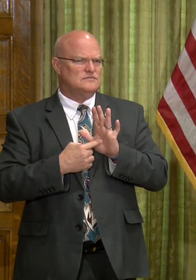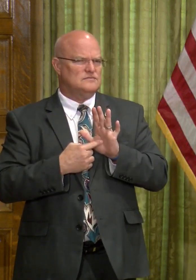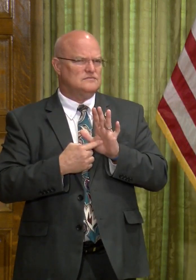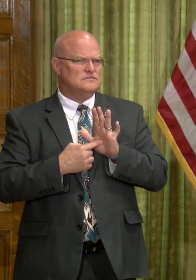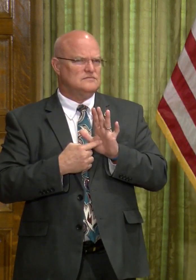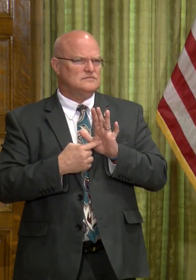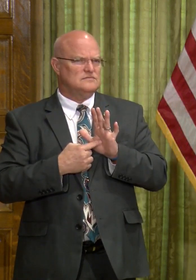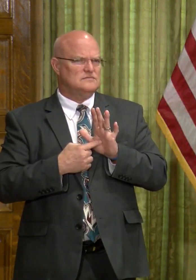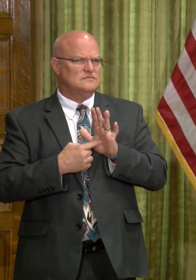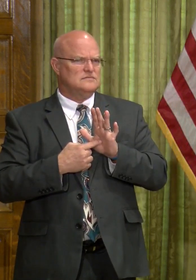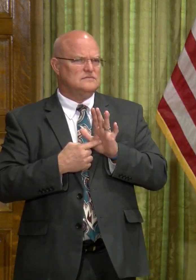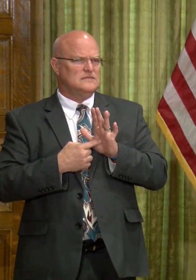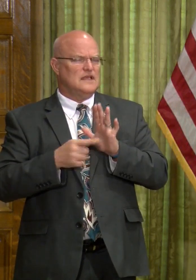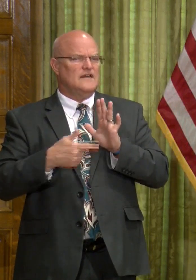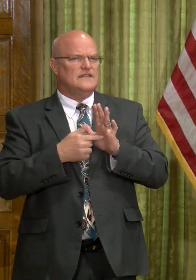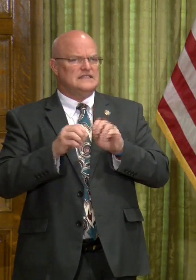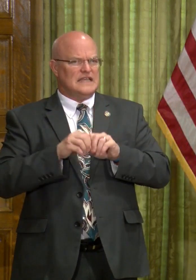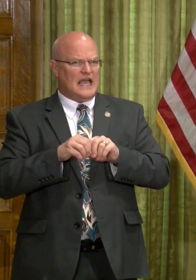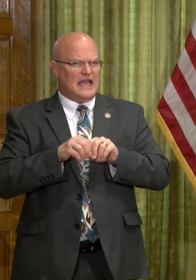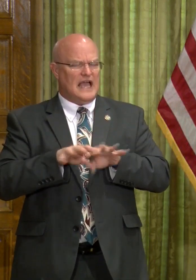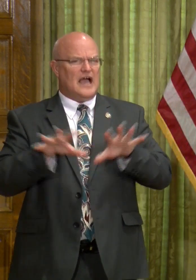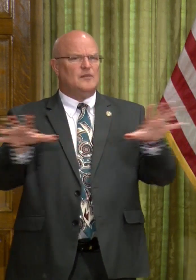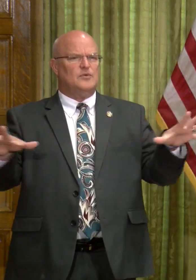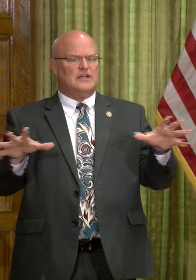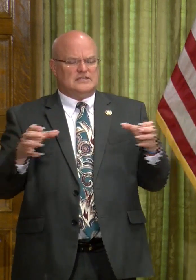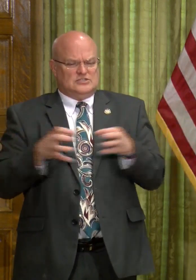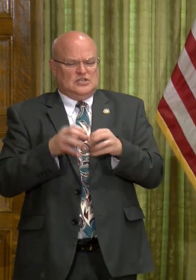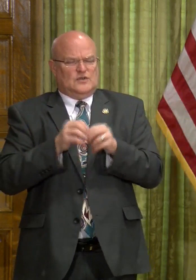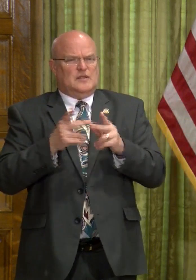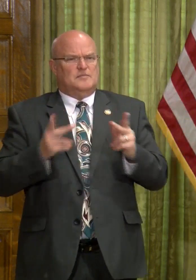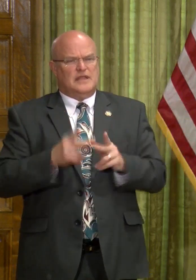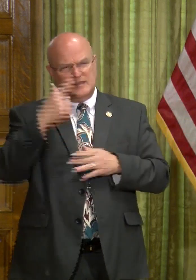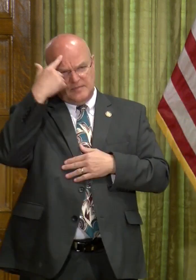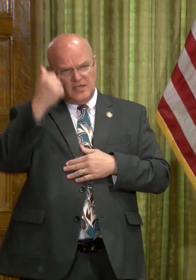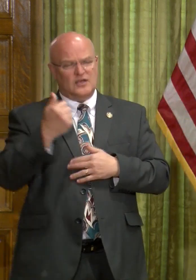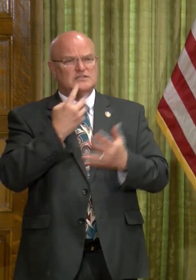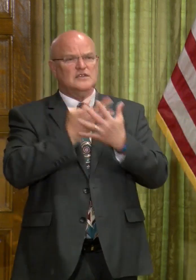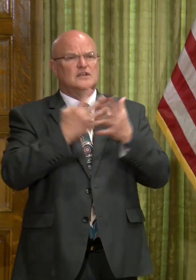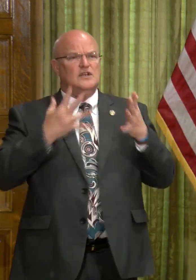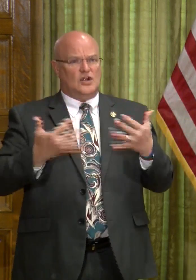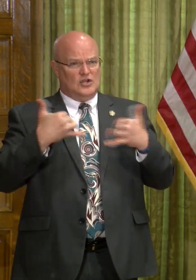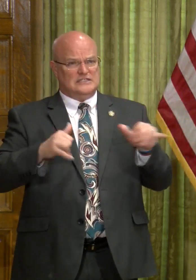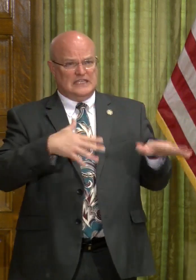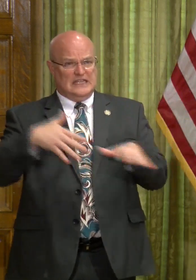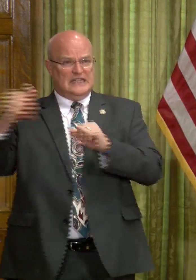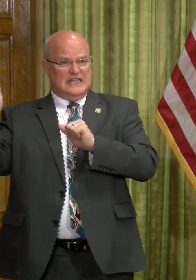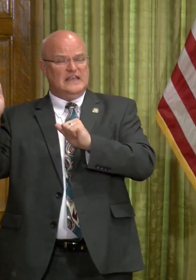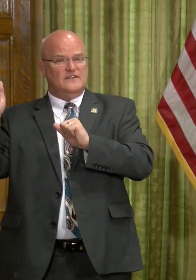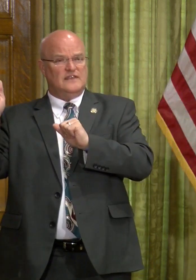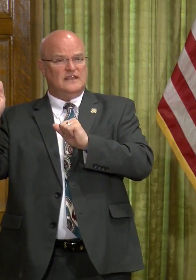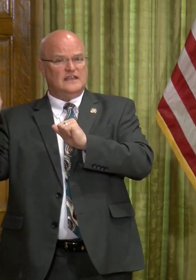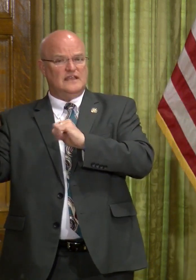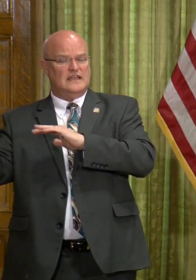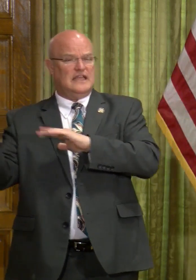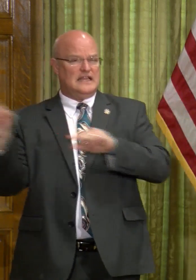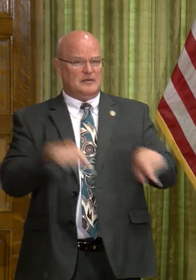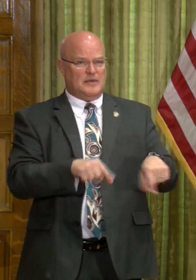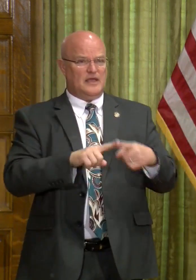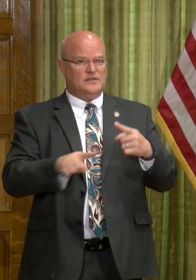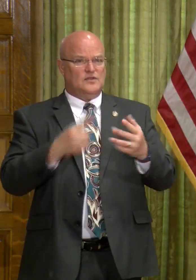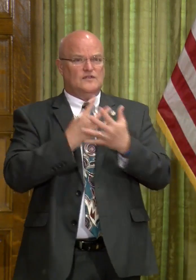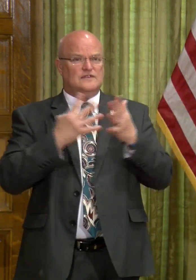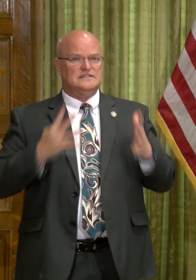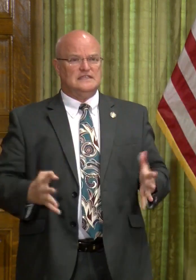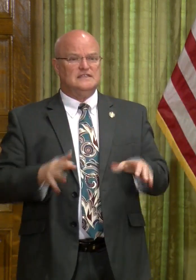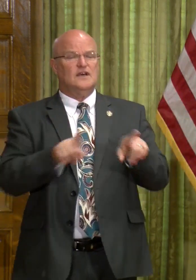this outbreak has been in a shelter-in-place scenario? Because corrections officers are still leaving to and from those facilities.